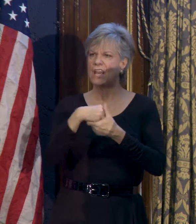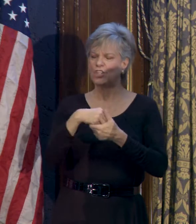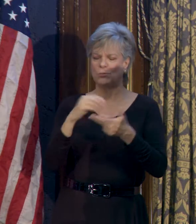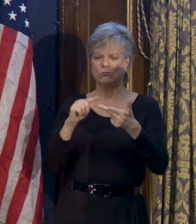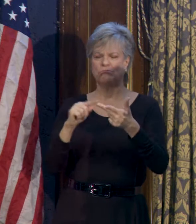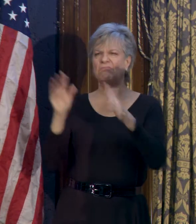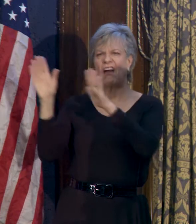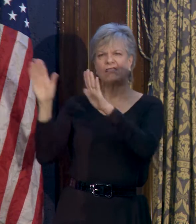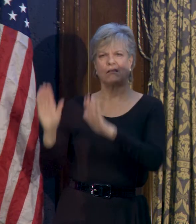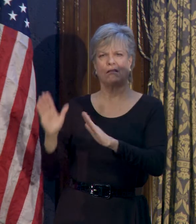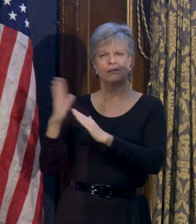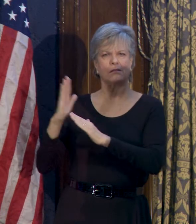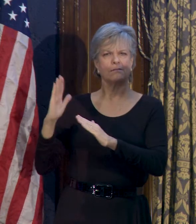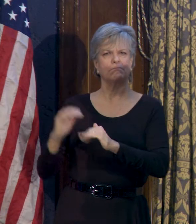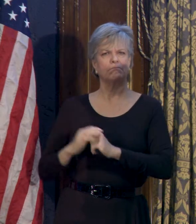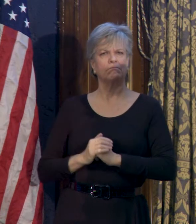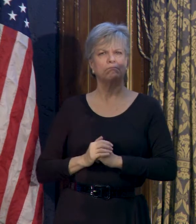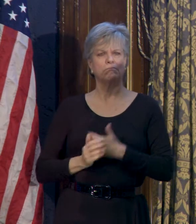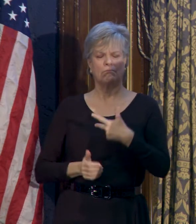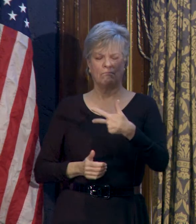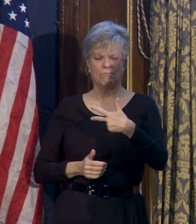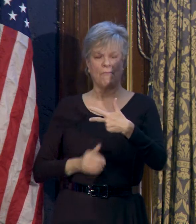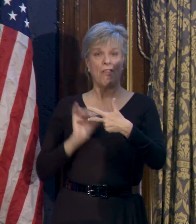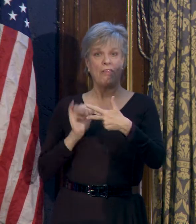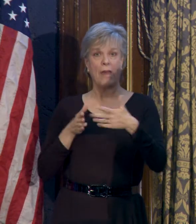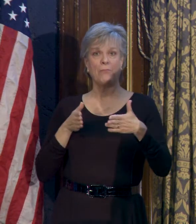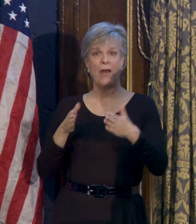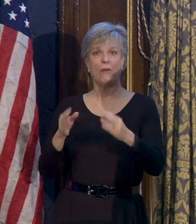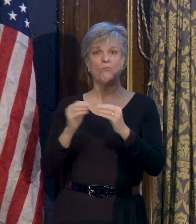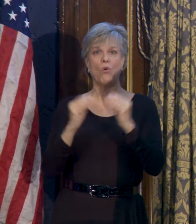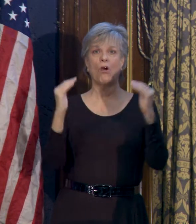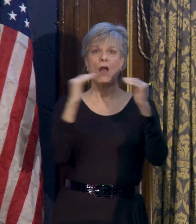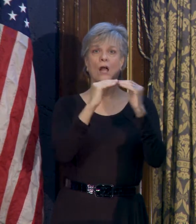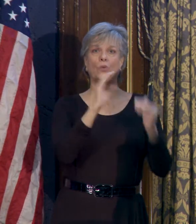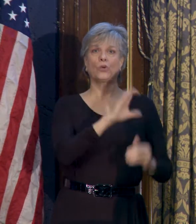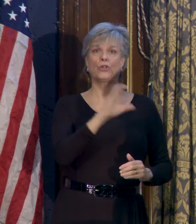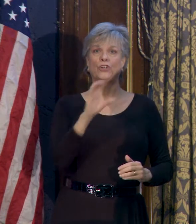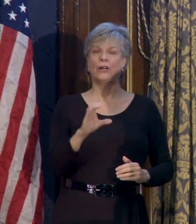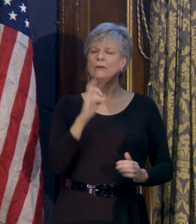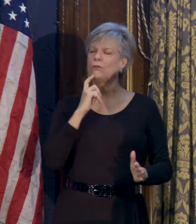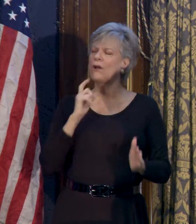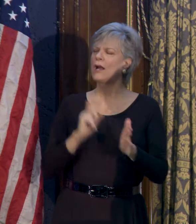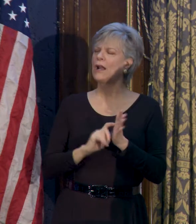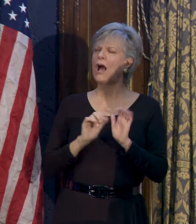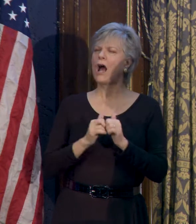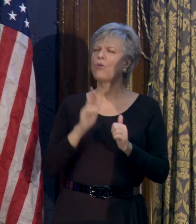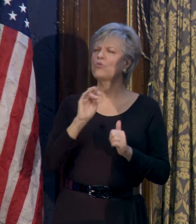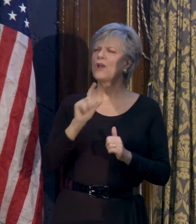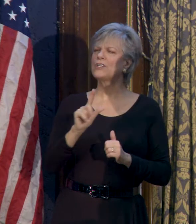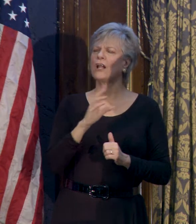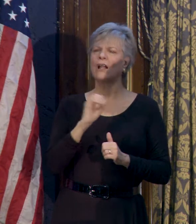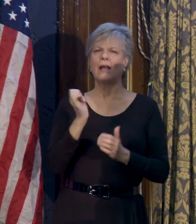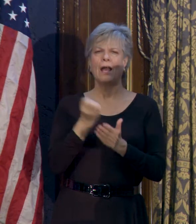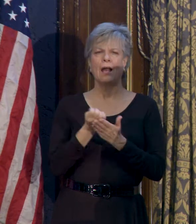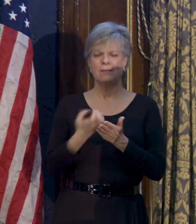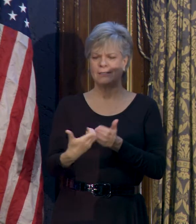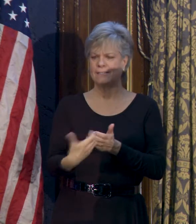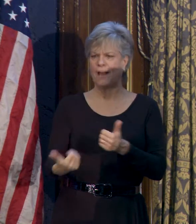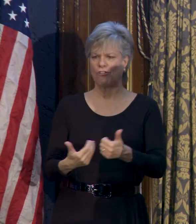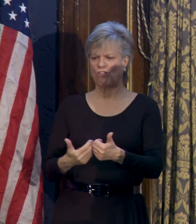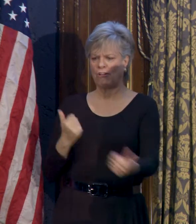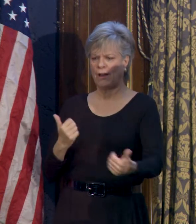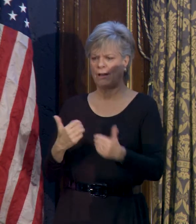and excellence. A path to a more equitable Cook County recognizes how racially and economically segregated